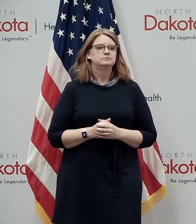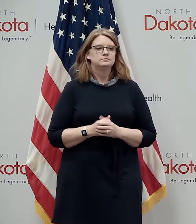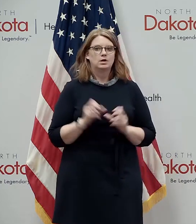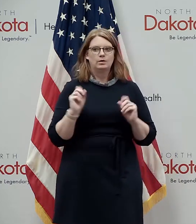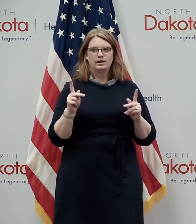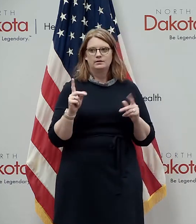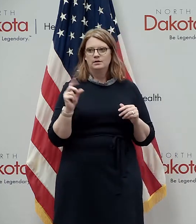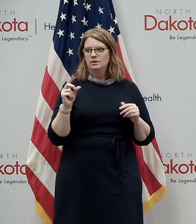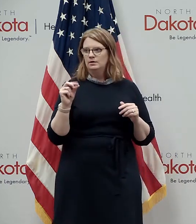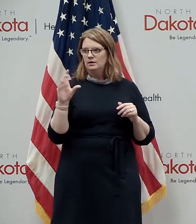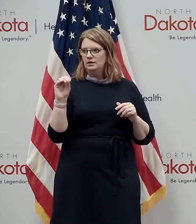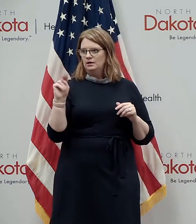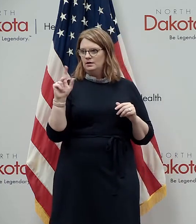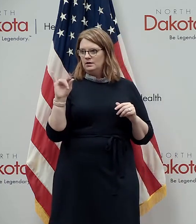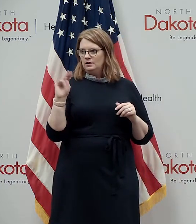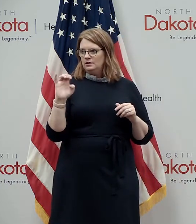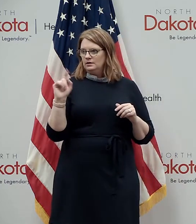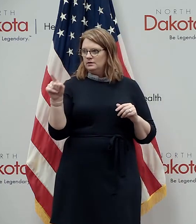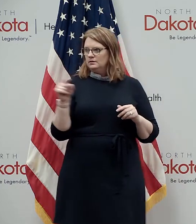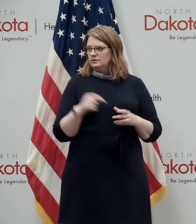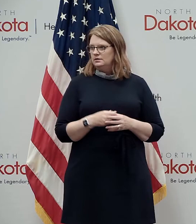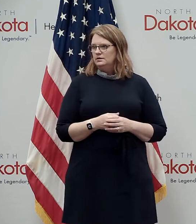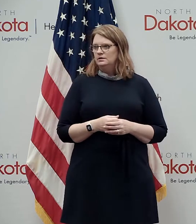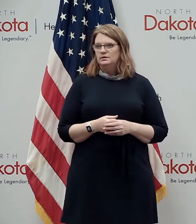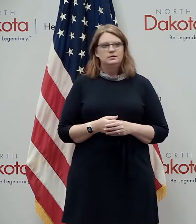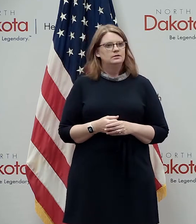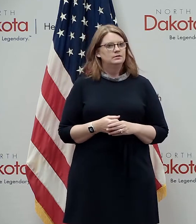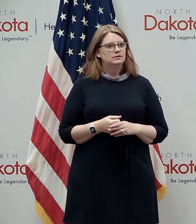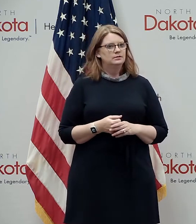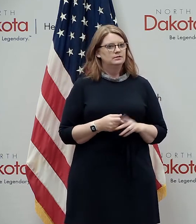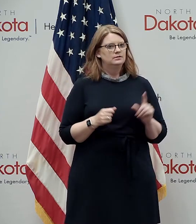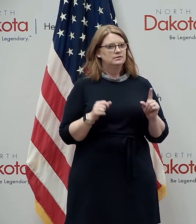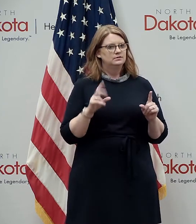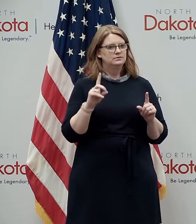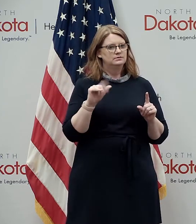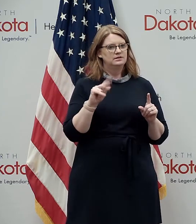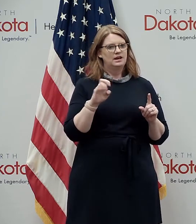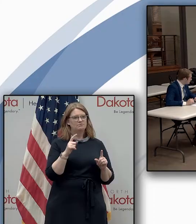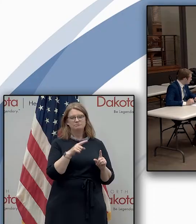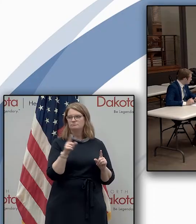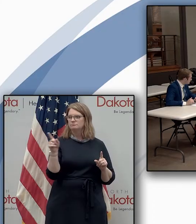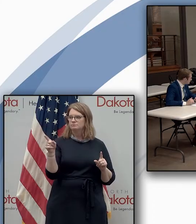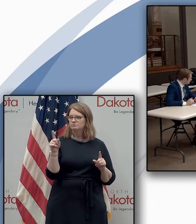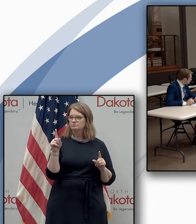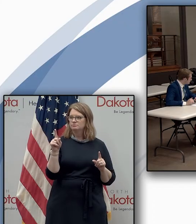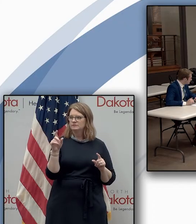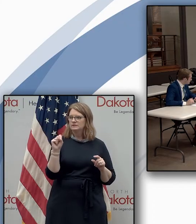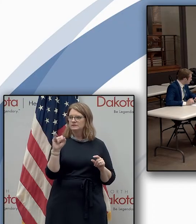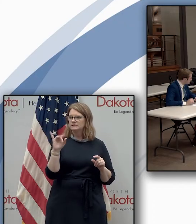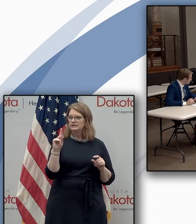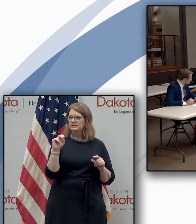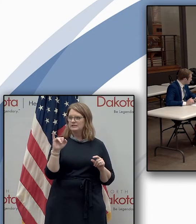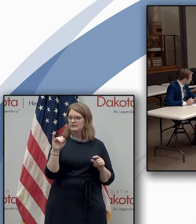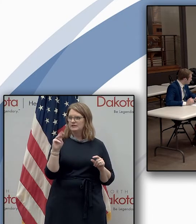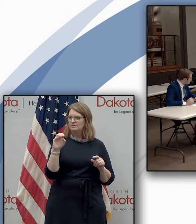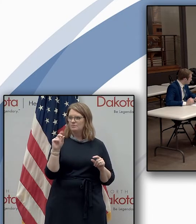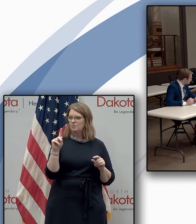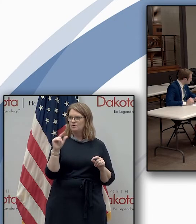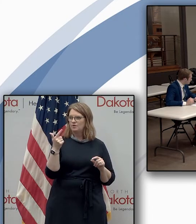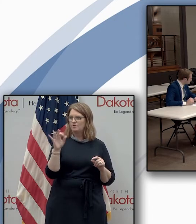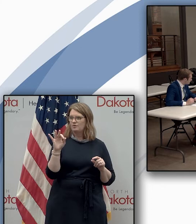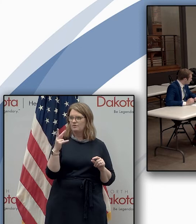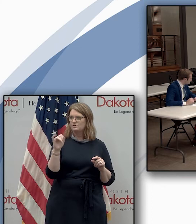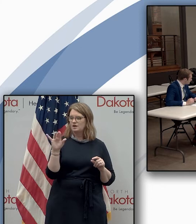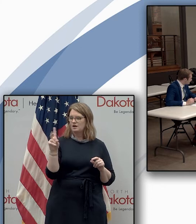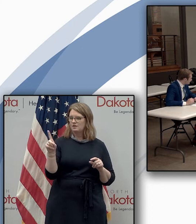okay one more online and then dave did you have one or okay sydney mooc with the grand forks herald